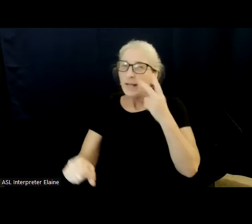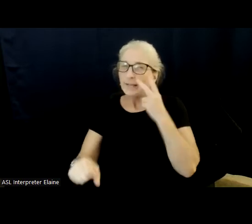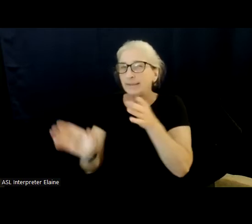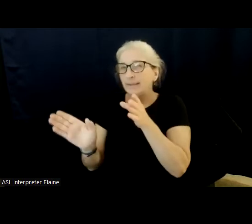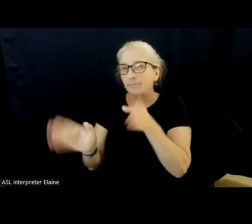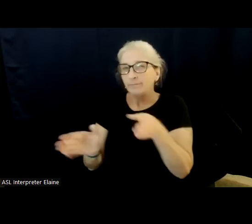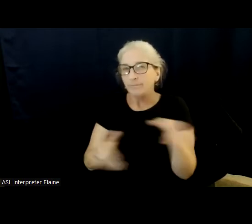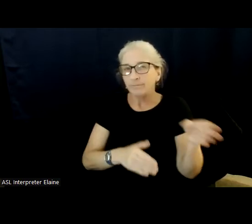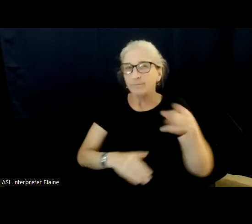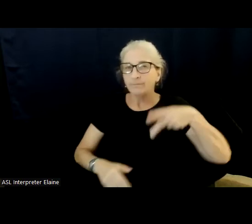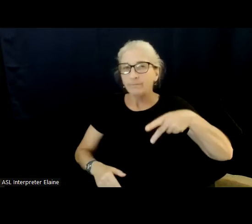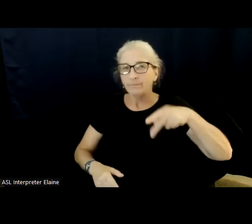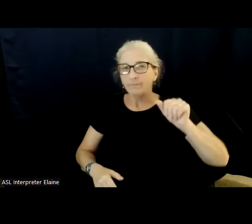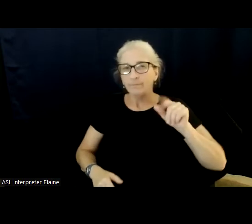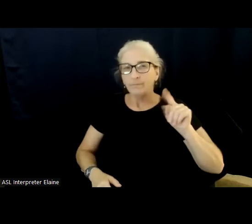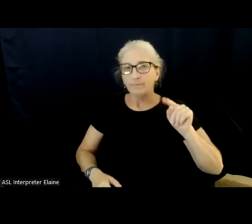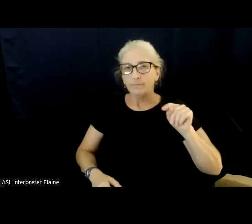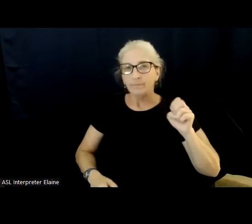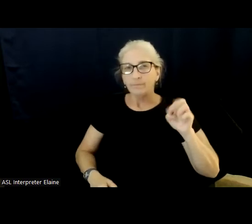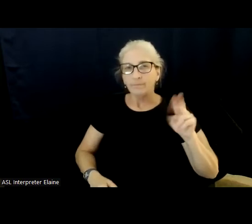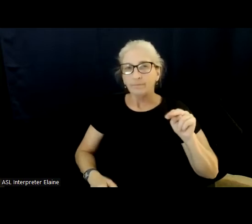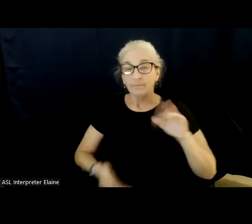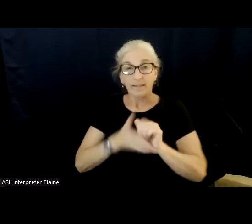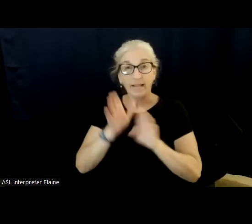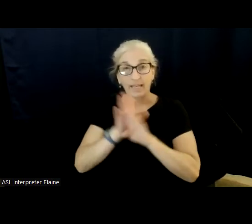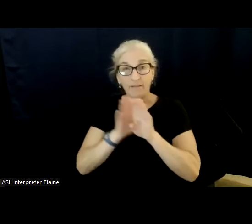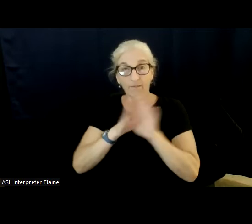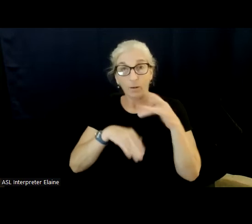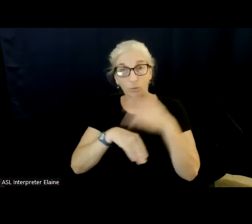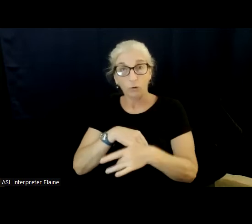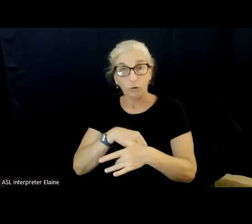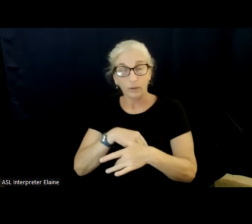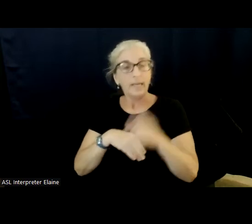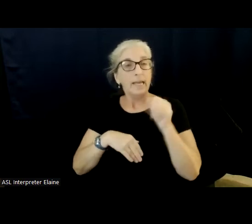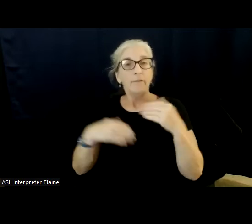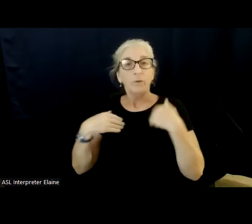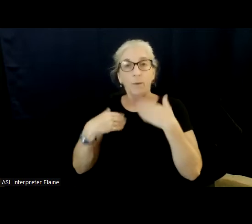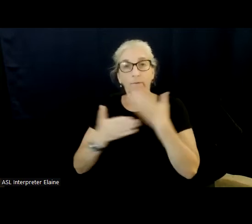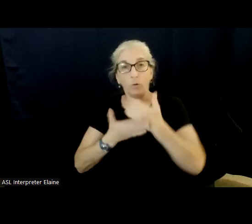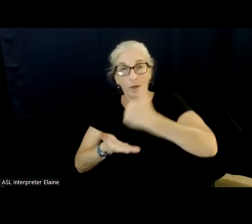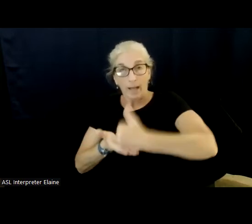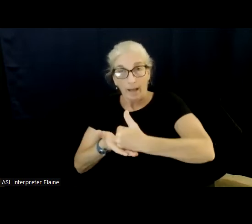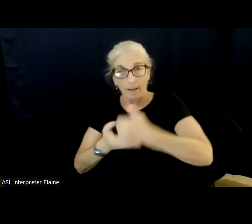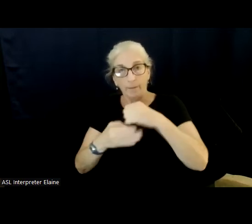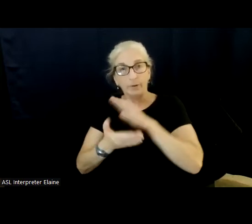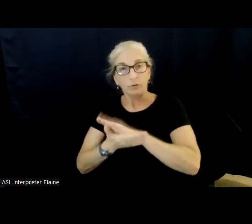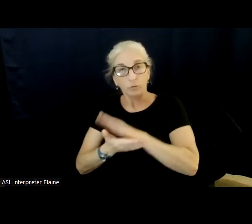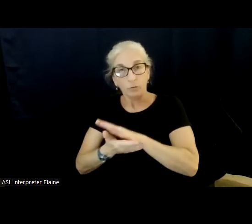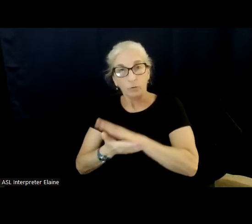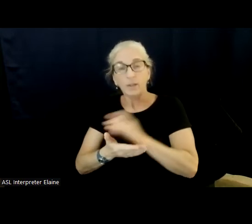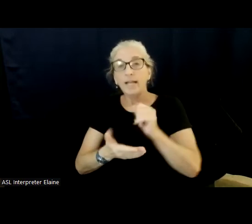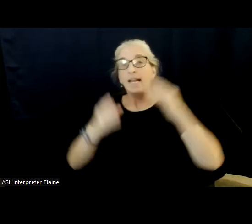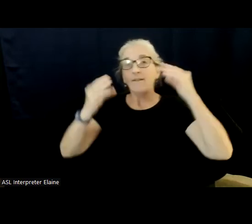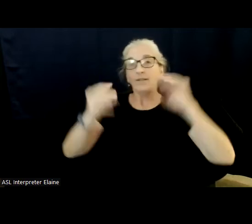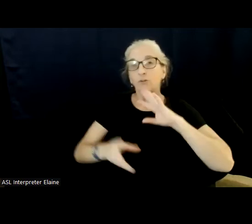develops, uh, very early, uh, where if you get good intervention in schools and you get a lot of interested teachers and